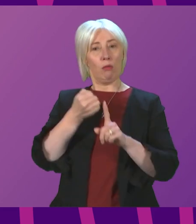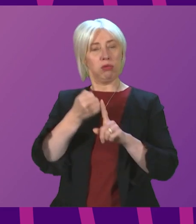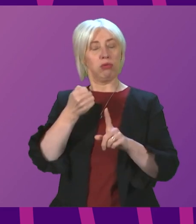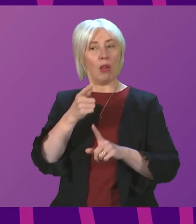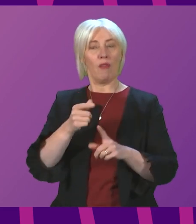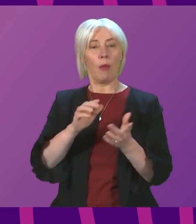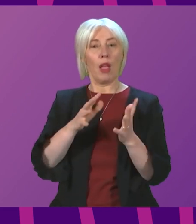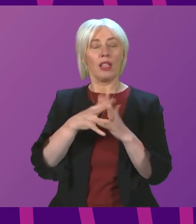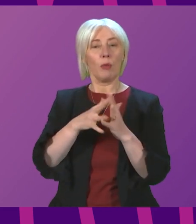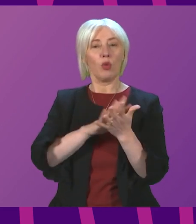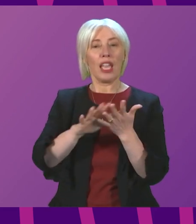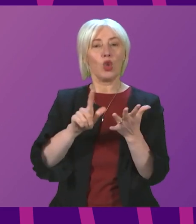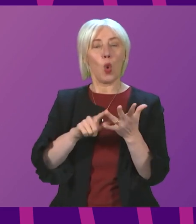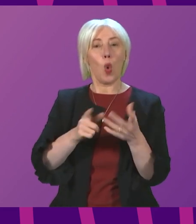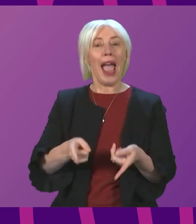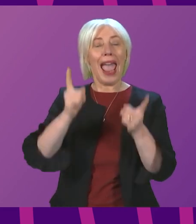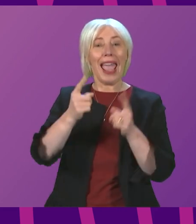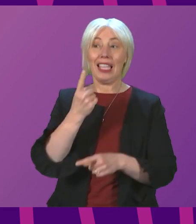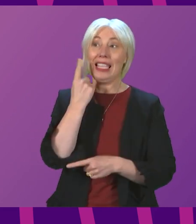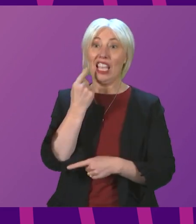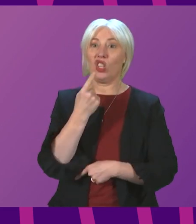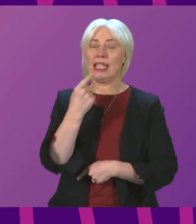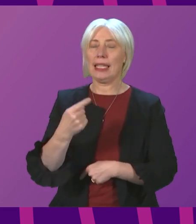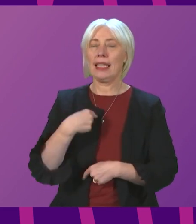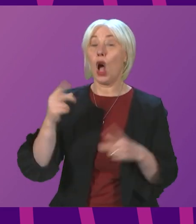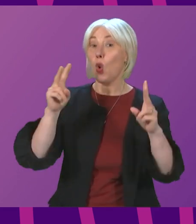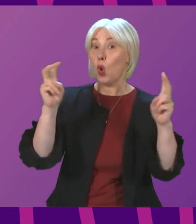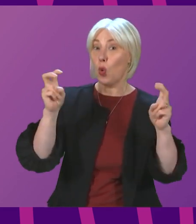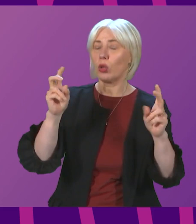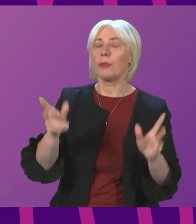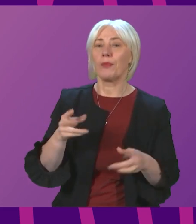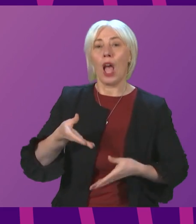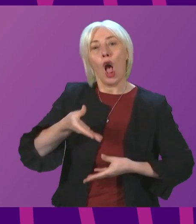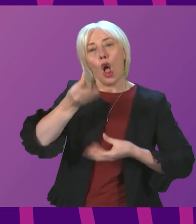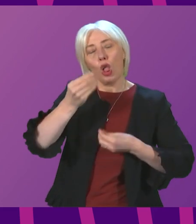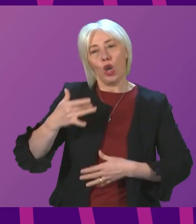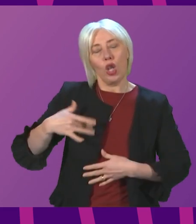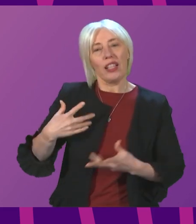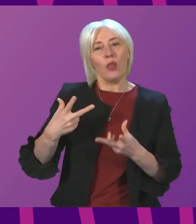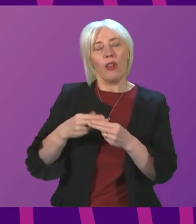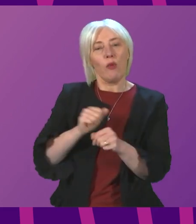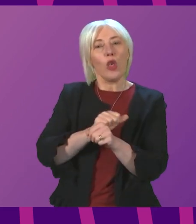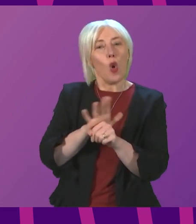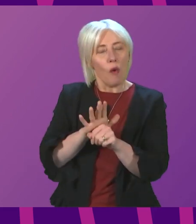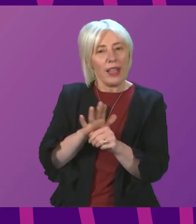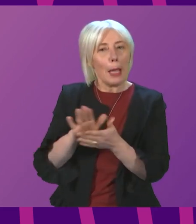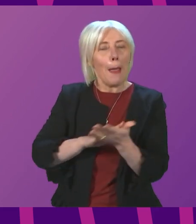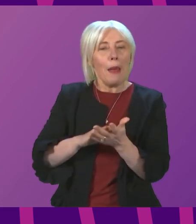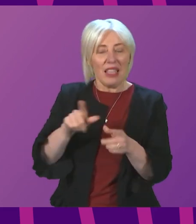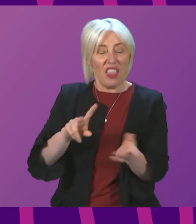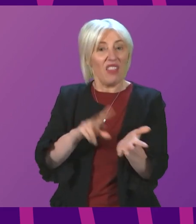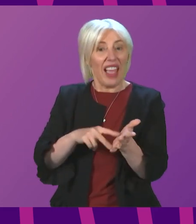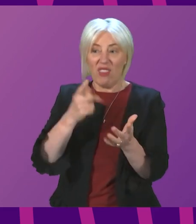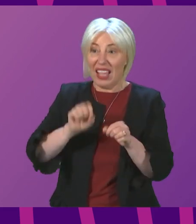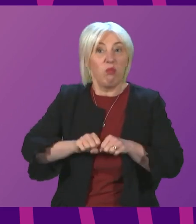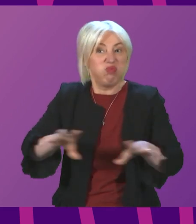head of the World Health Organization yesterday. He said, and I quote, learning to live with Covid cannot mean that we give this virus a free